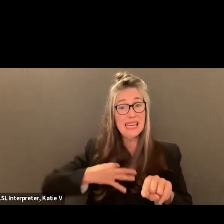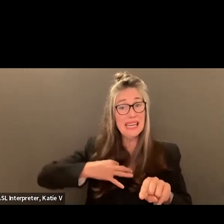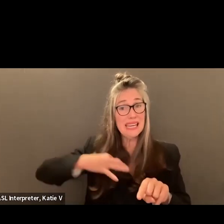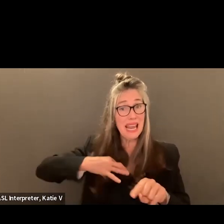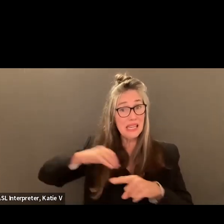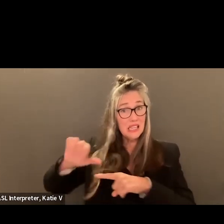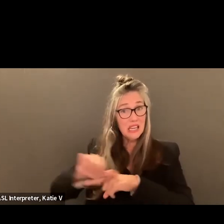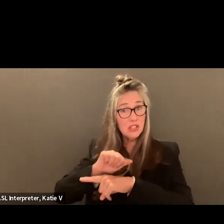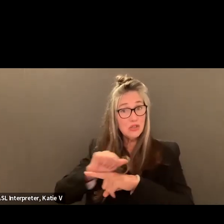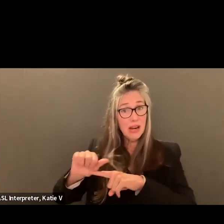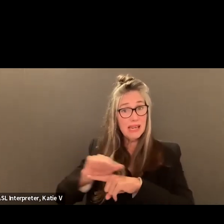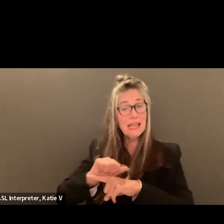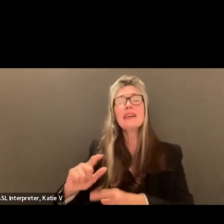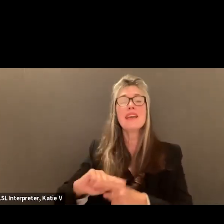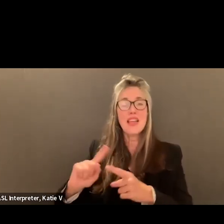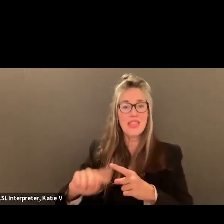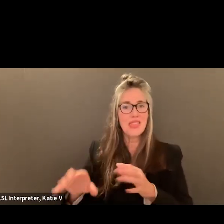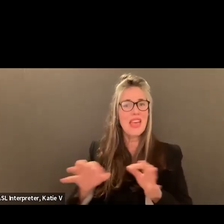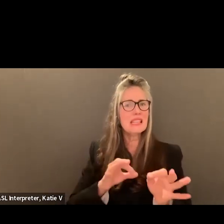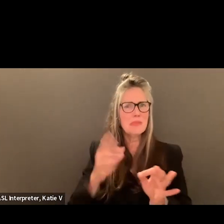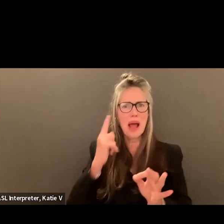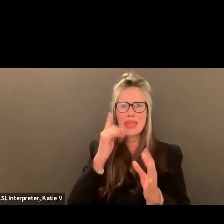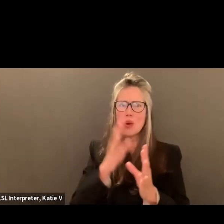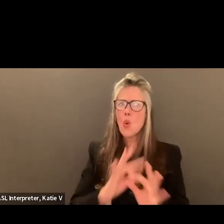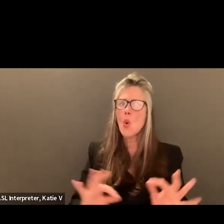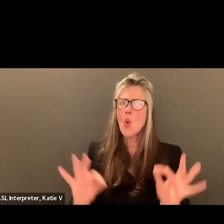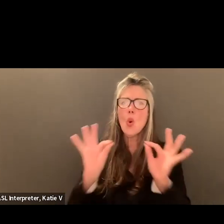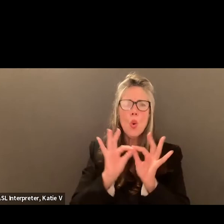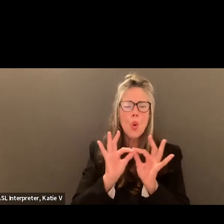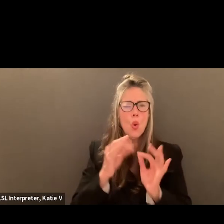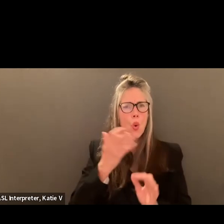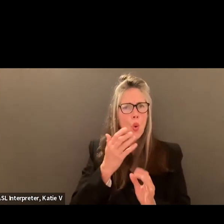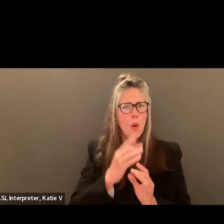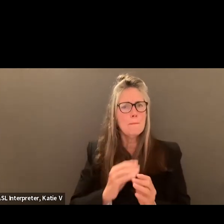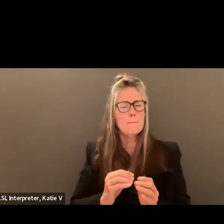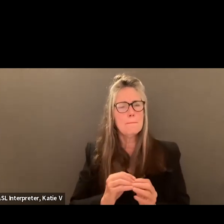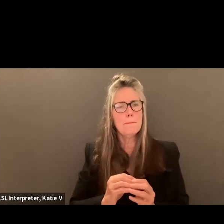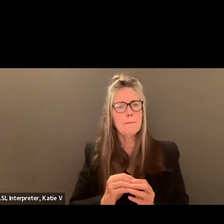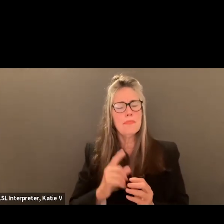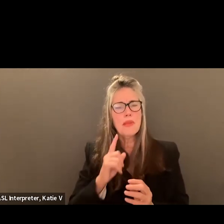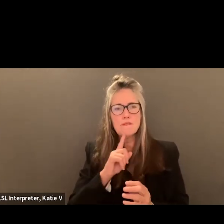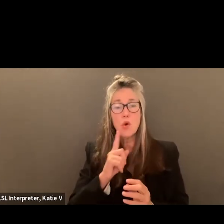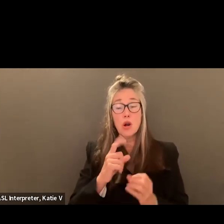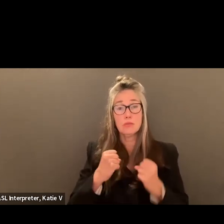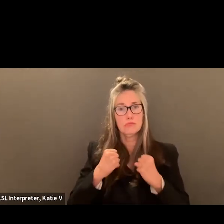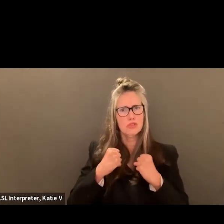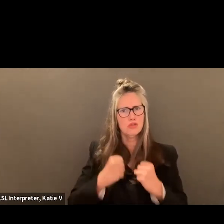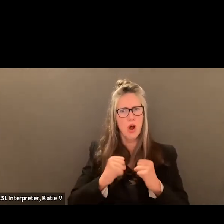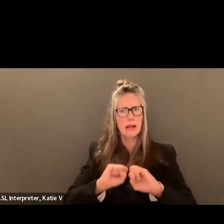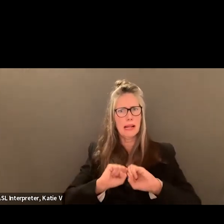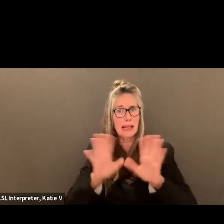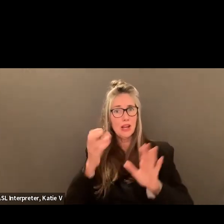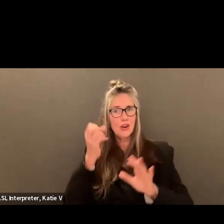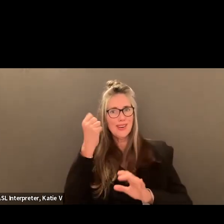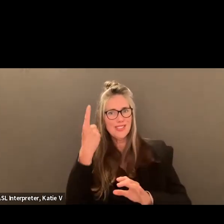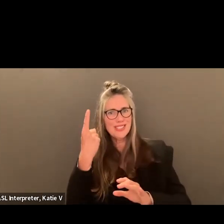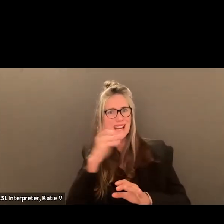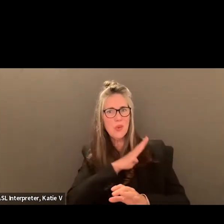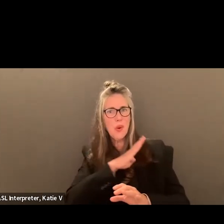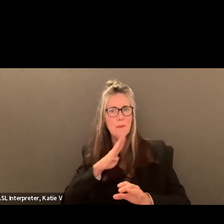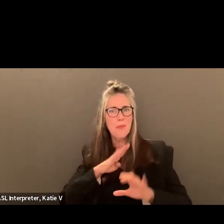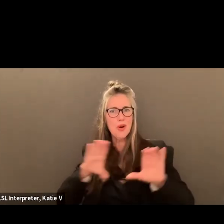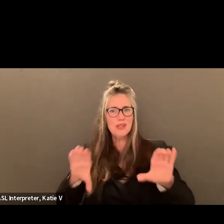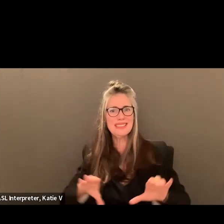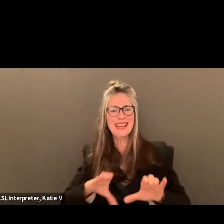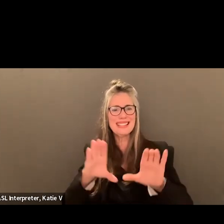that they can explain? Okay. Because I think it's so critical in terms of getting a firm understanding of what this board does. mean, just